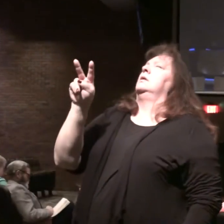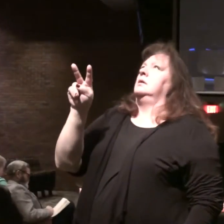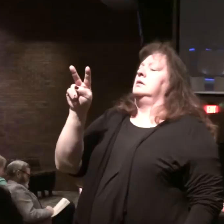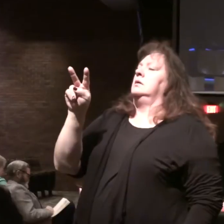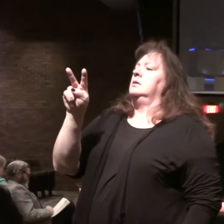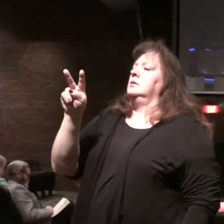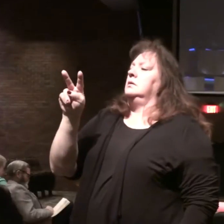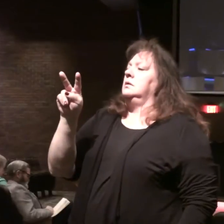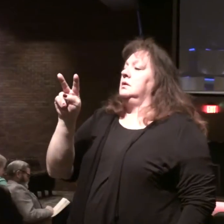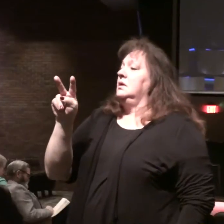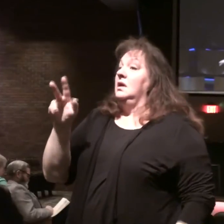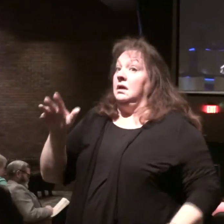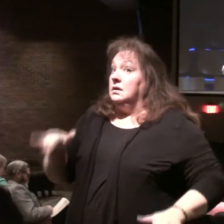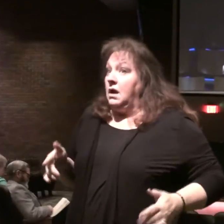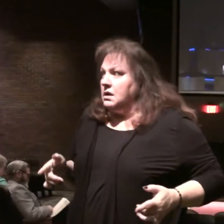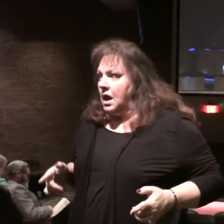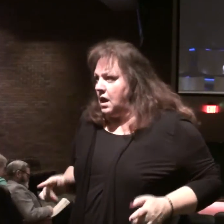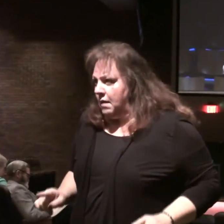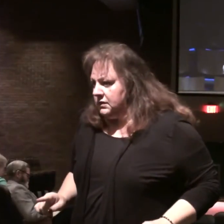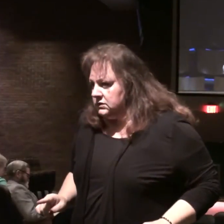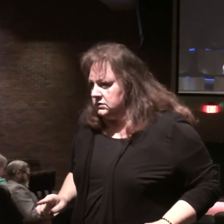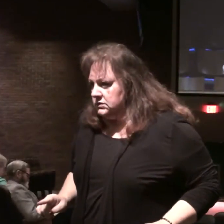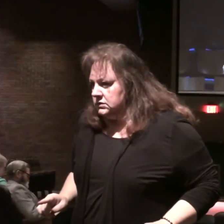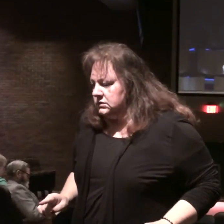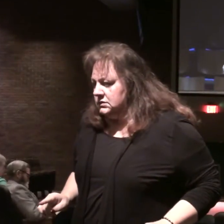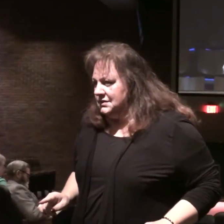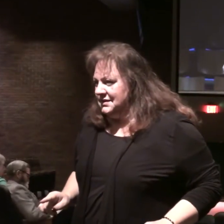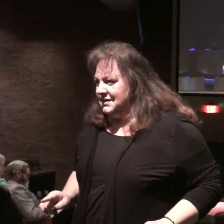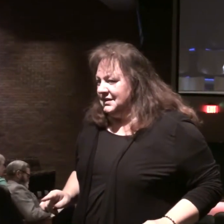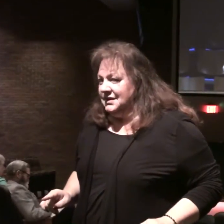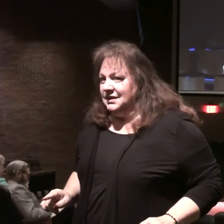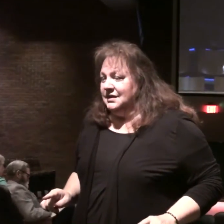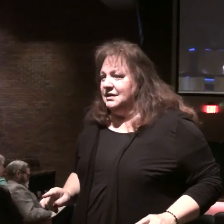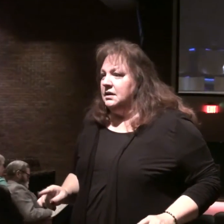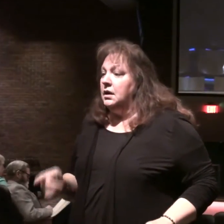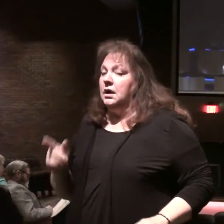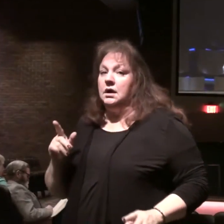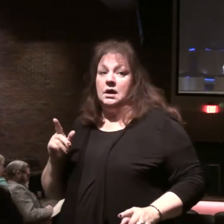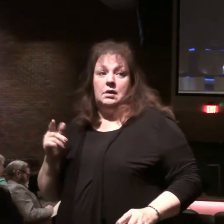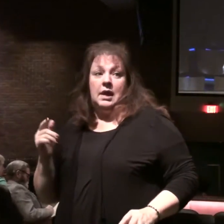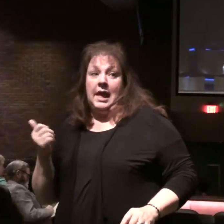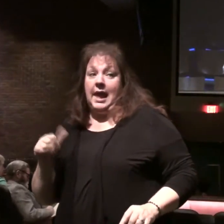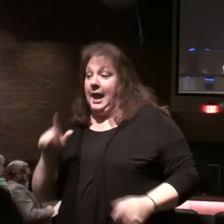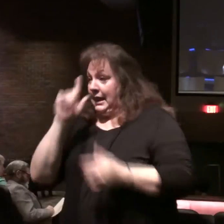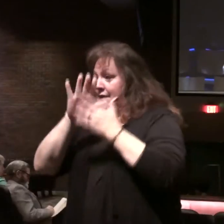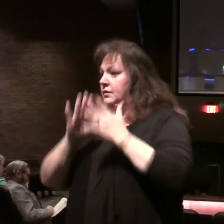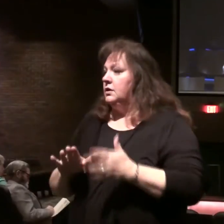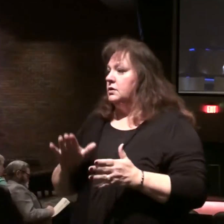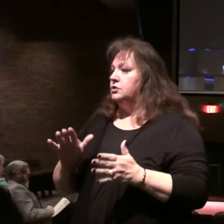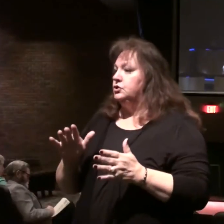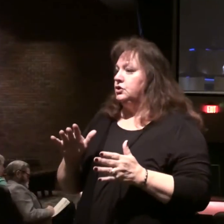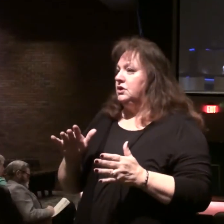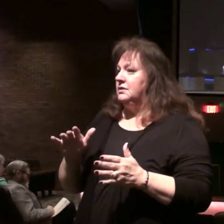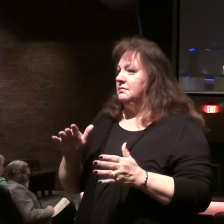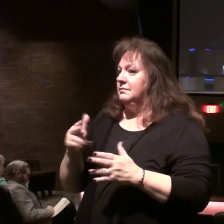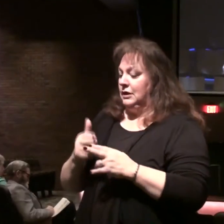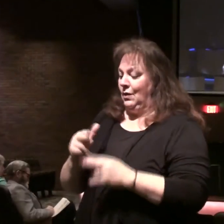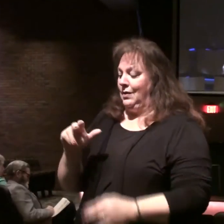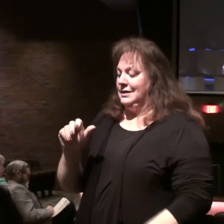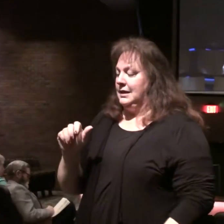I tell you that has not happened. There ought not to be a living believer who is an amillennialist.